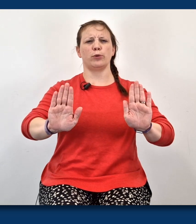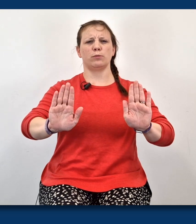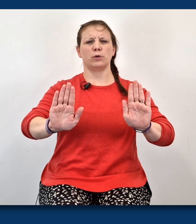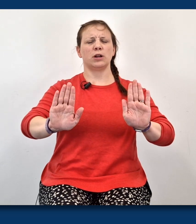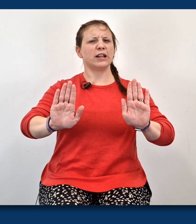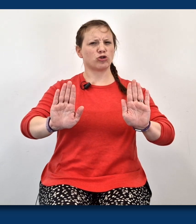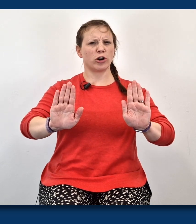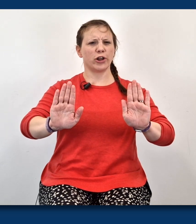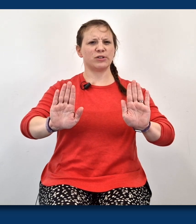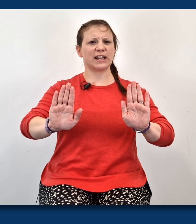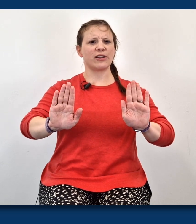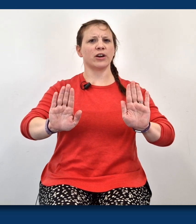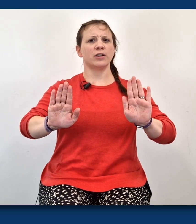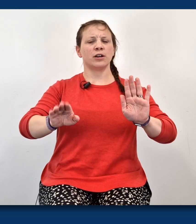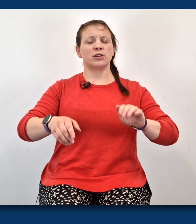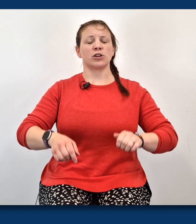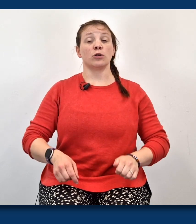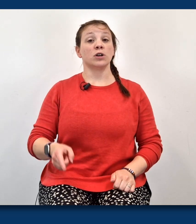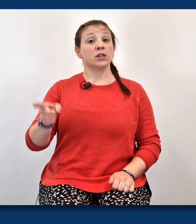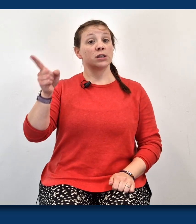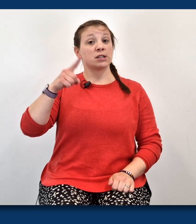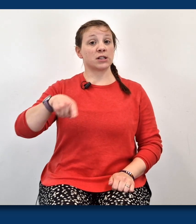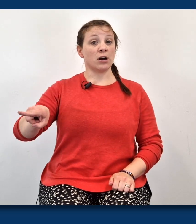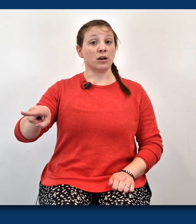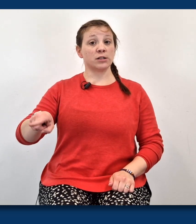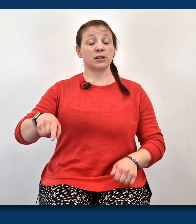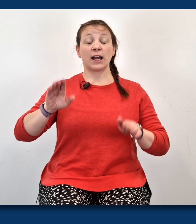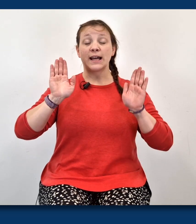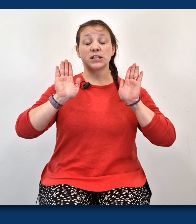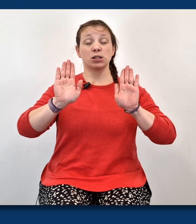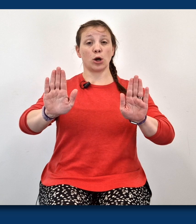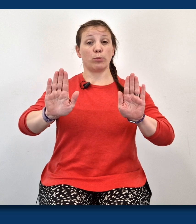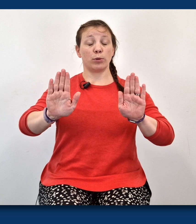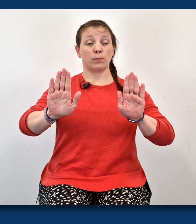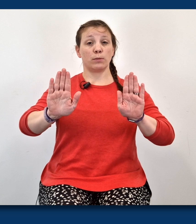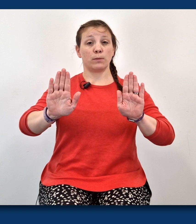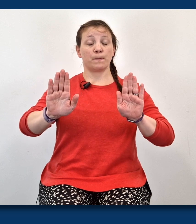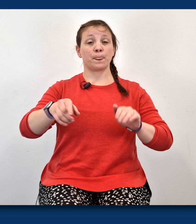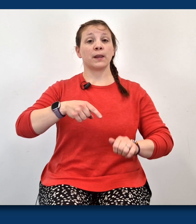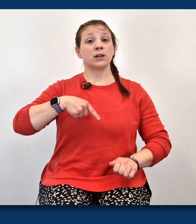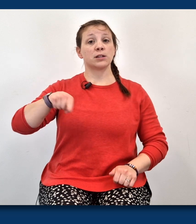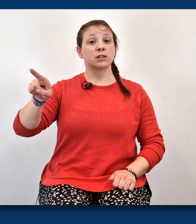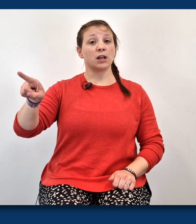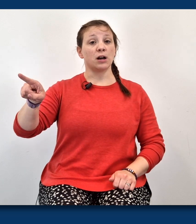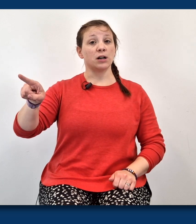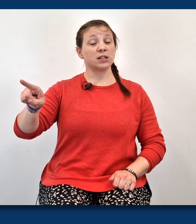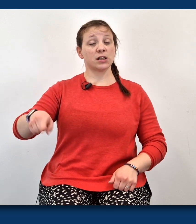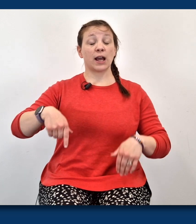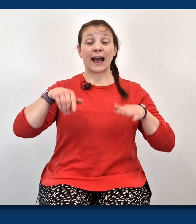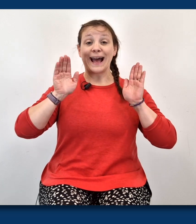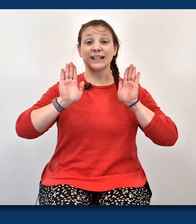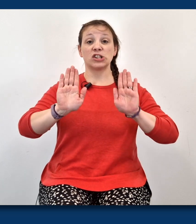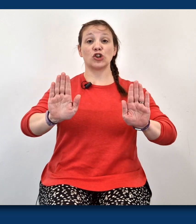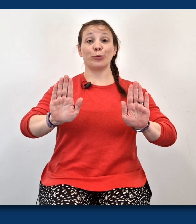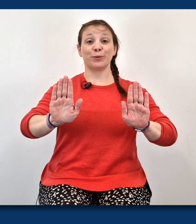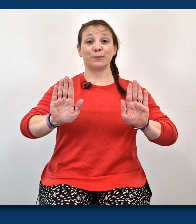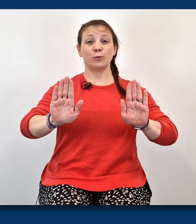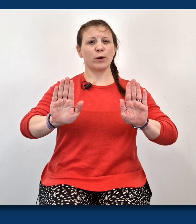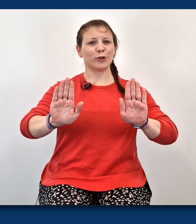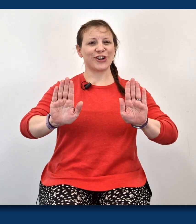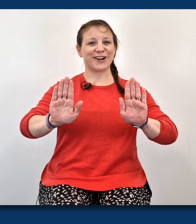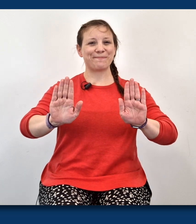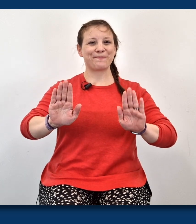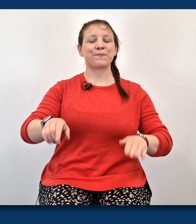Stop. Close together. So start and stop. Stop. Start. And stop.